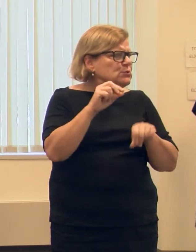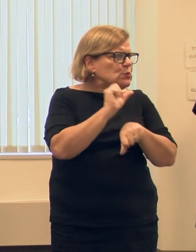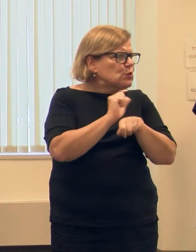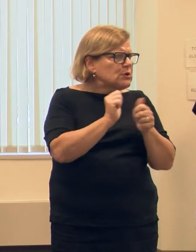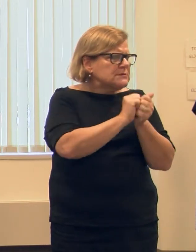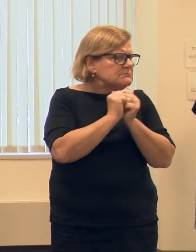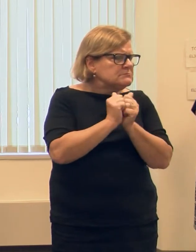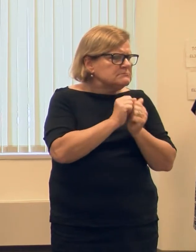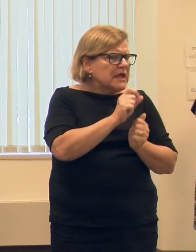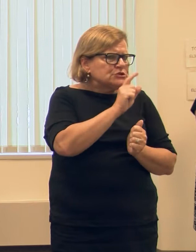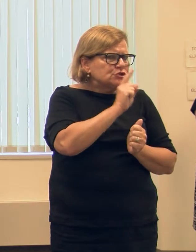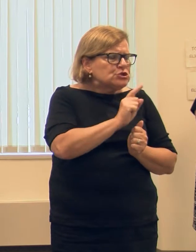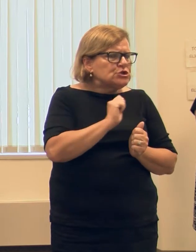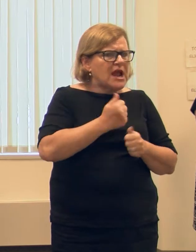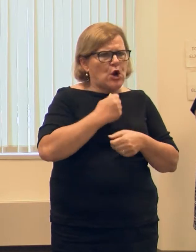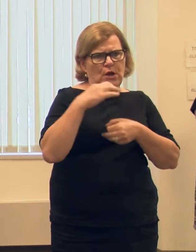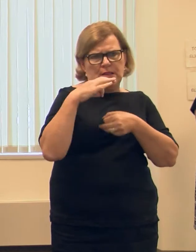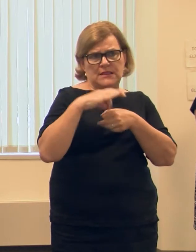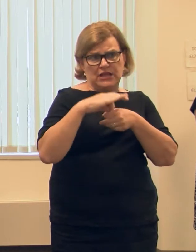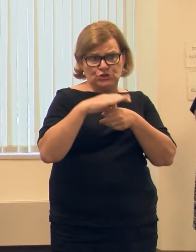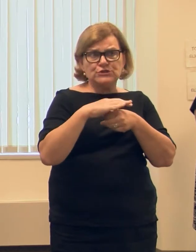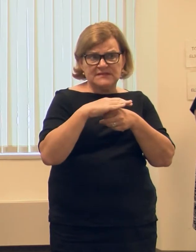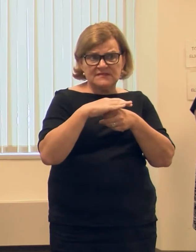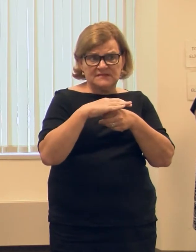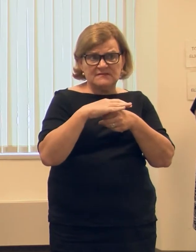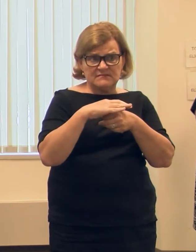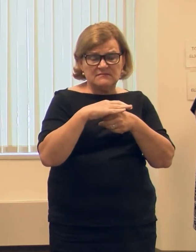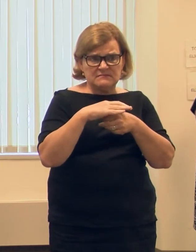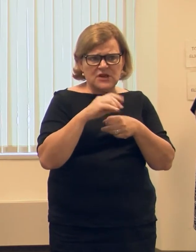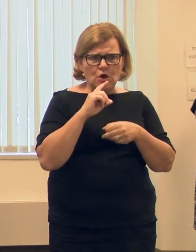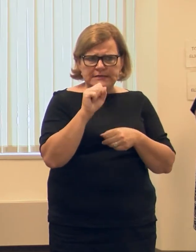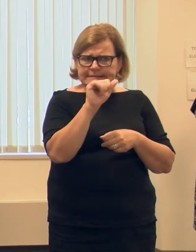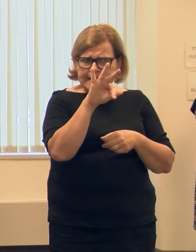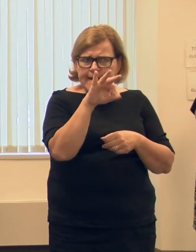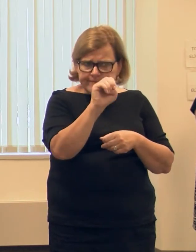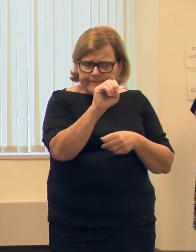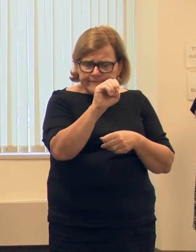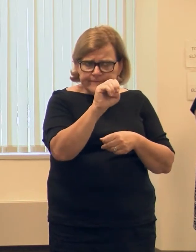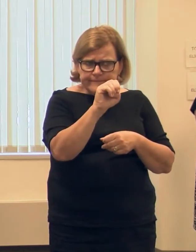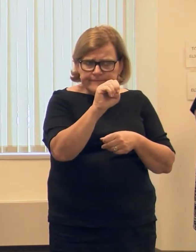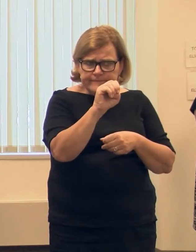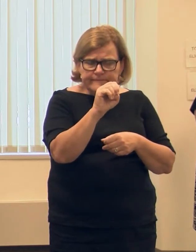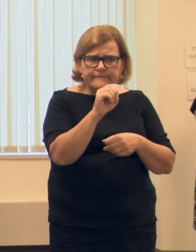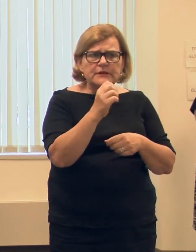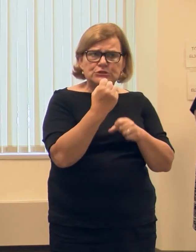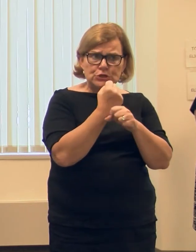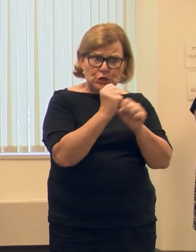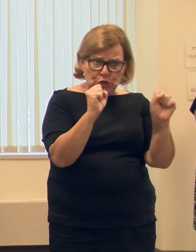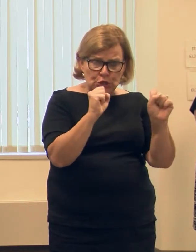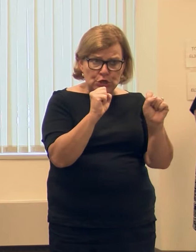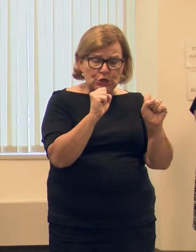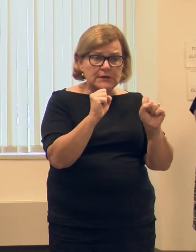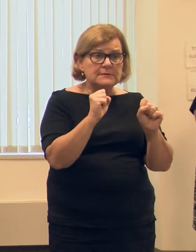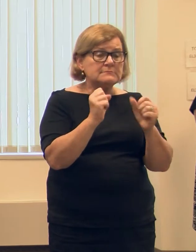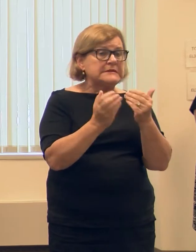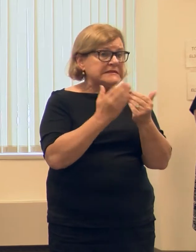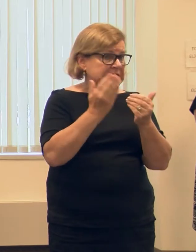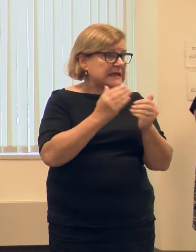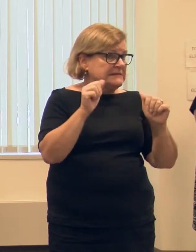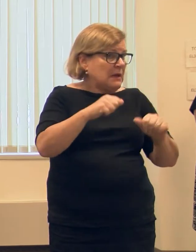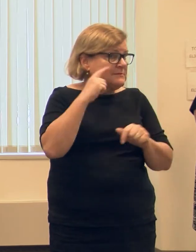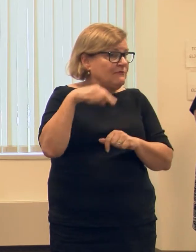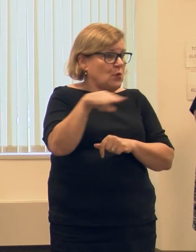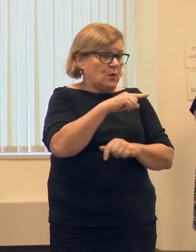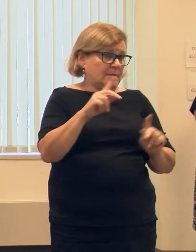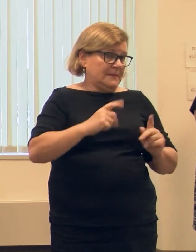together to make sure that our elections are as safe and secure and convenient as possible for our